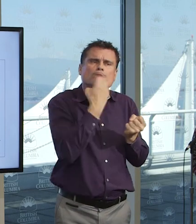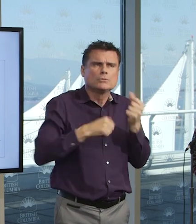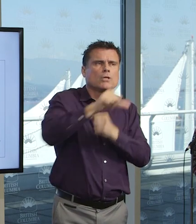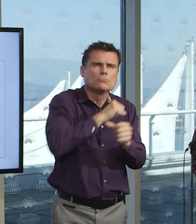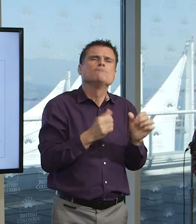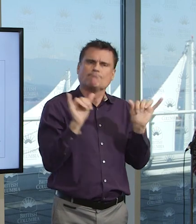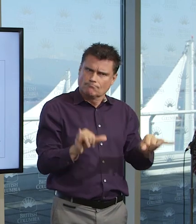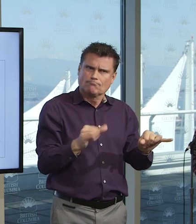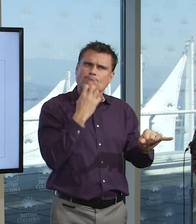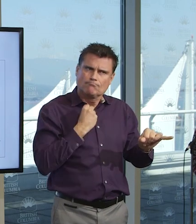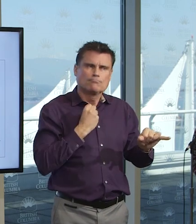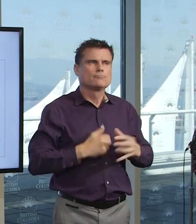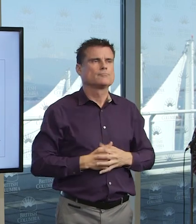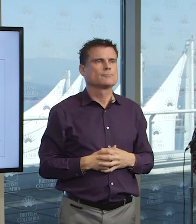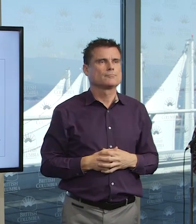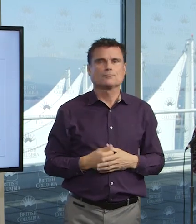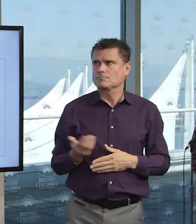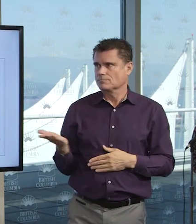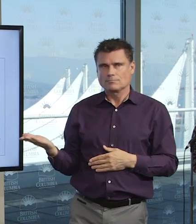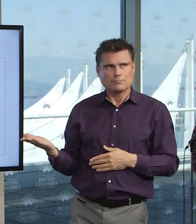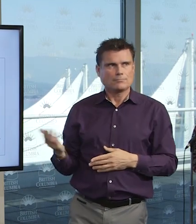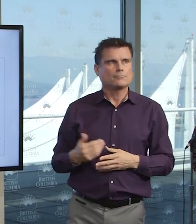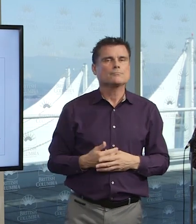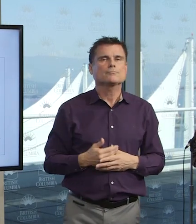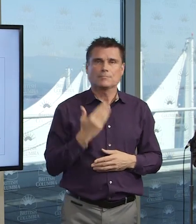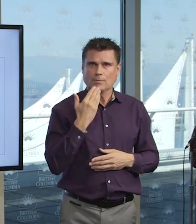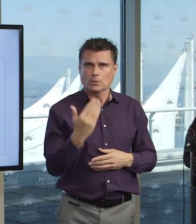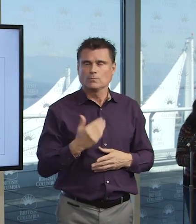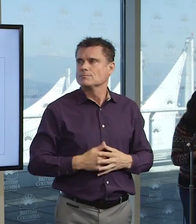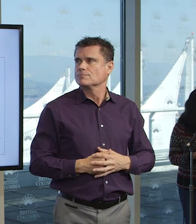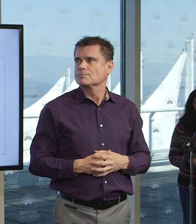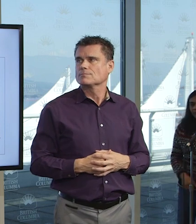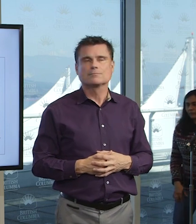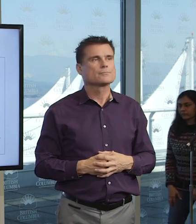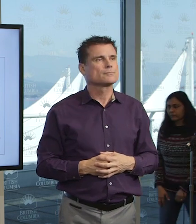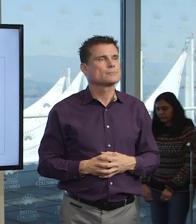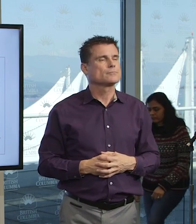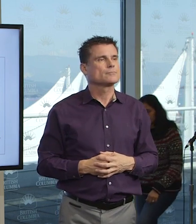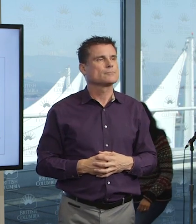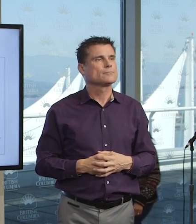Thank you very much, Dr. Henry. And Dr. Henry has noted that we have